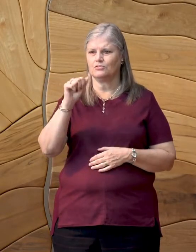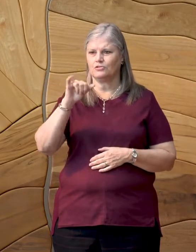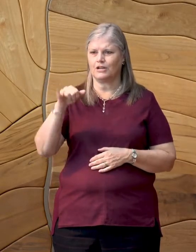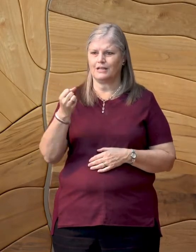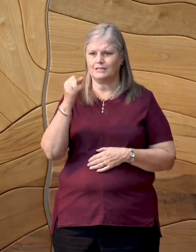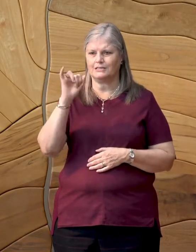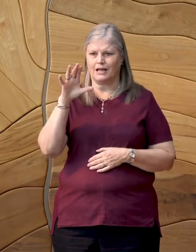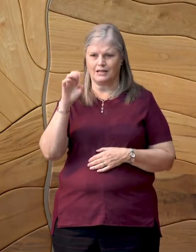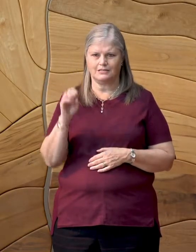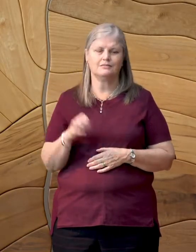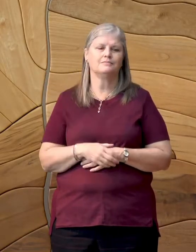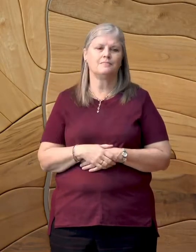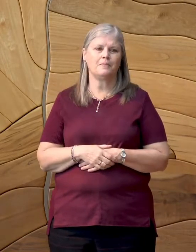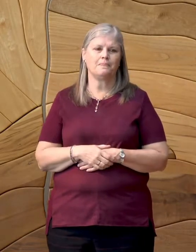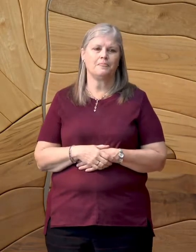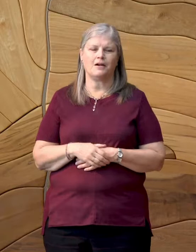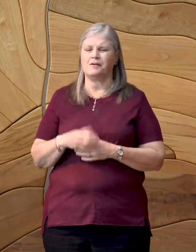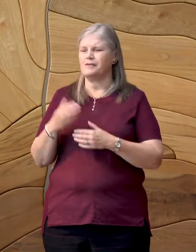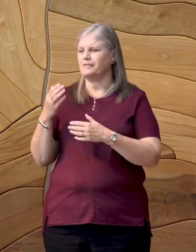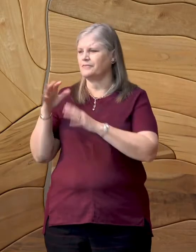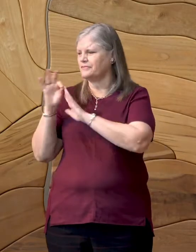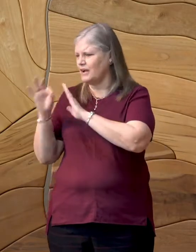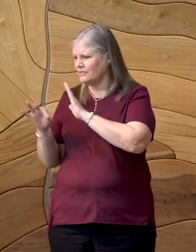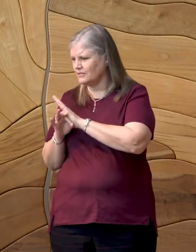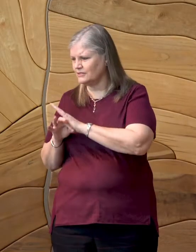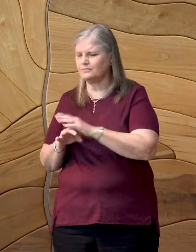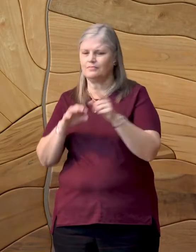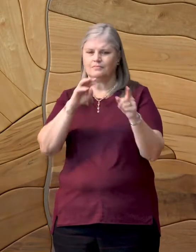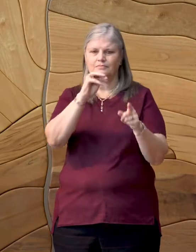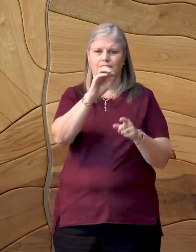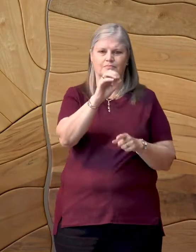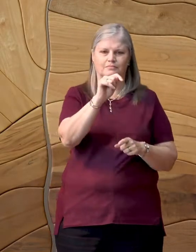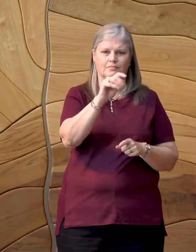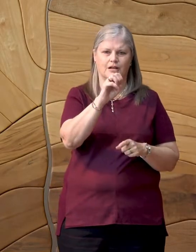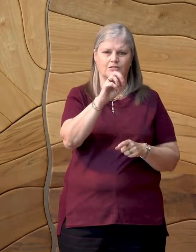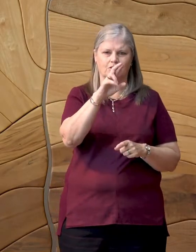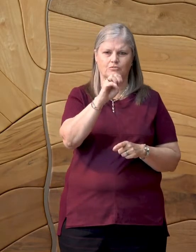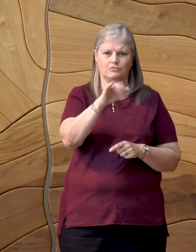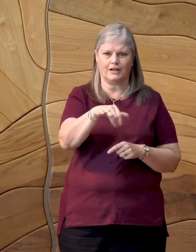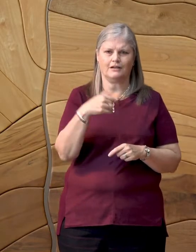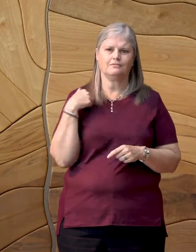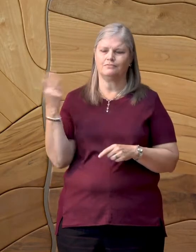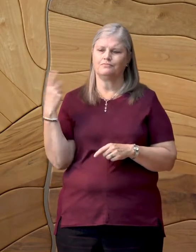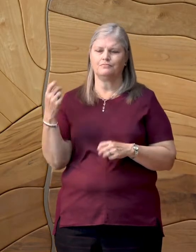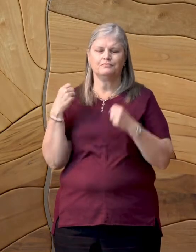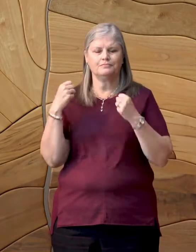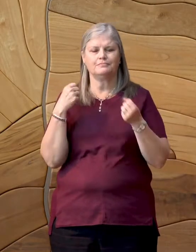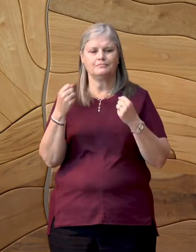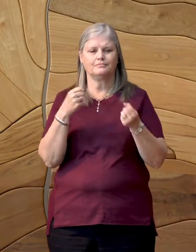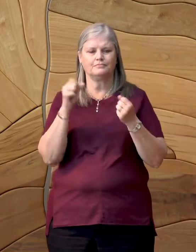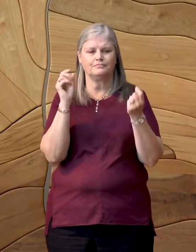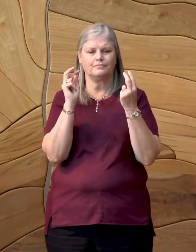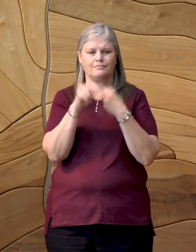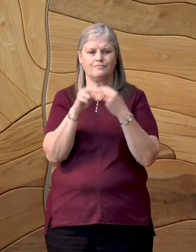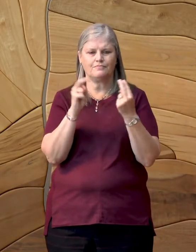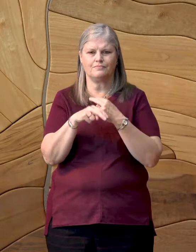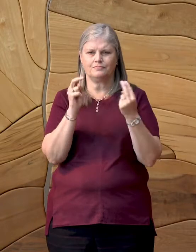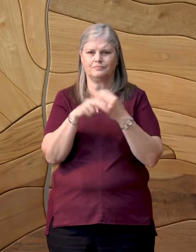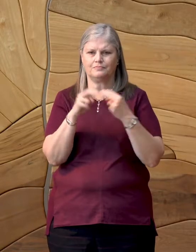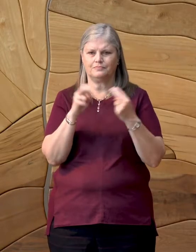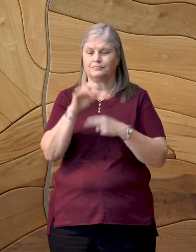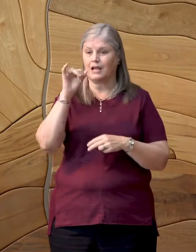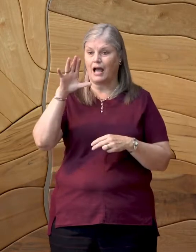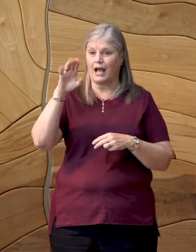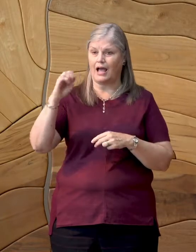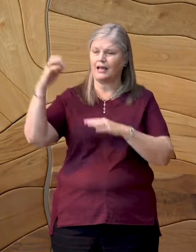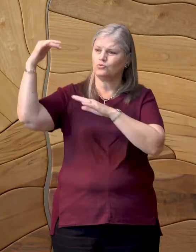And somewhere between Frankfurt and Monterey, we went along a stretch of highway where ice had cascaded